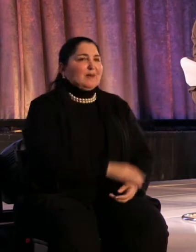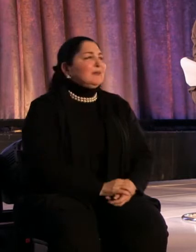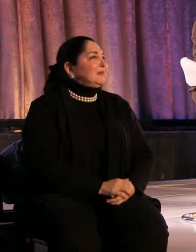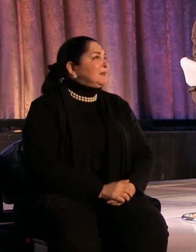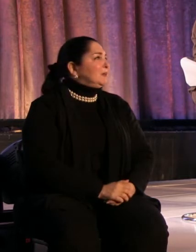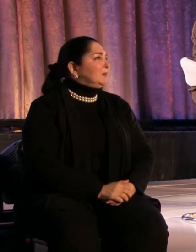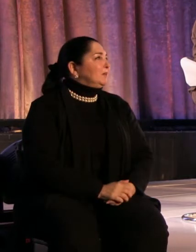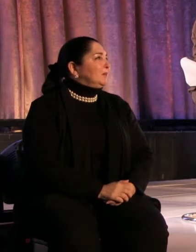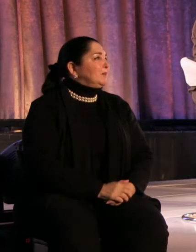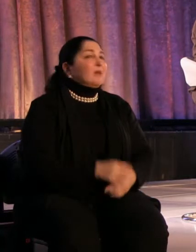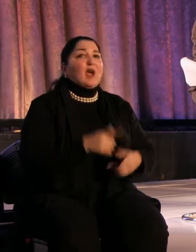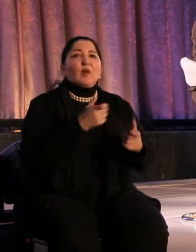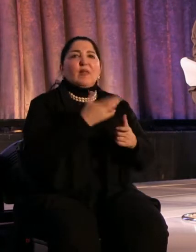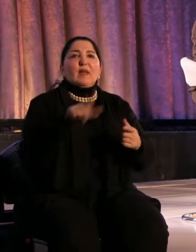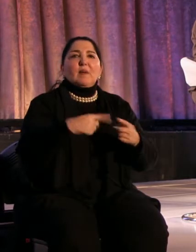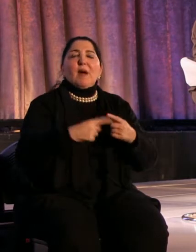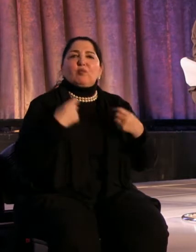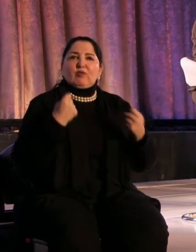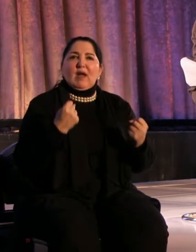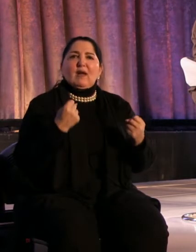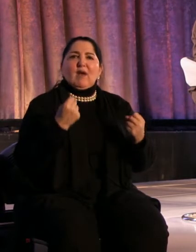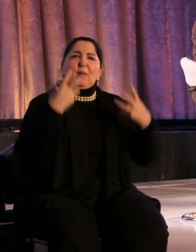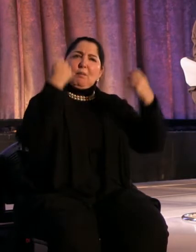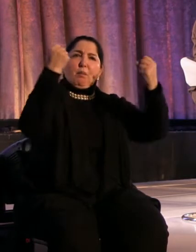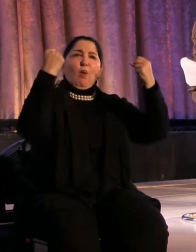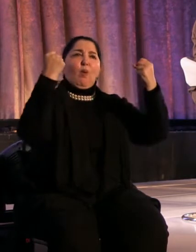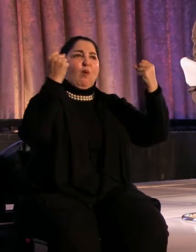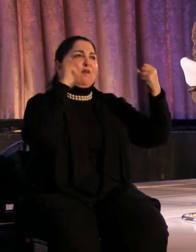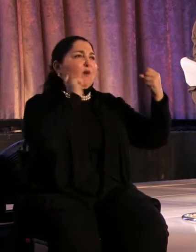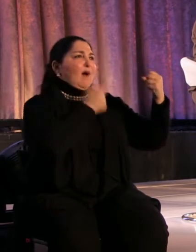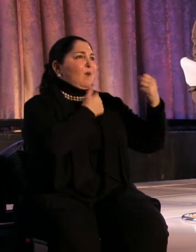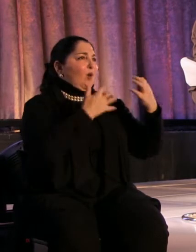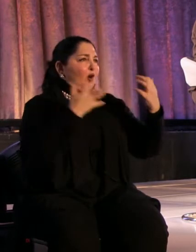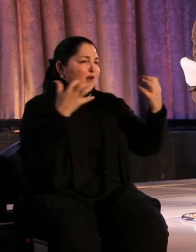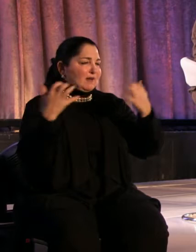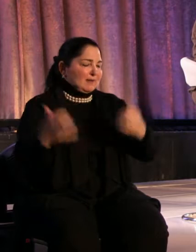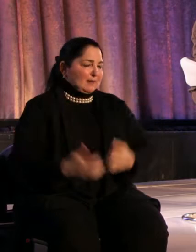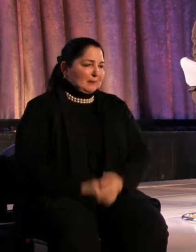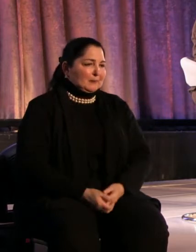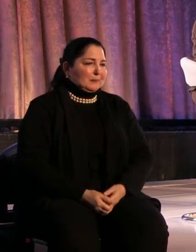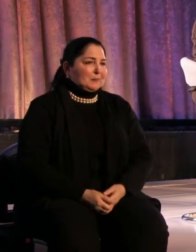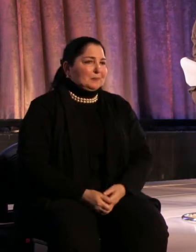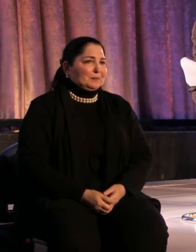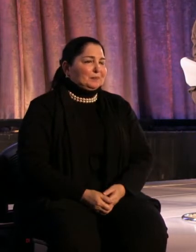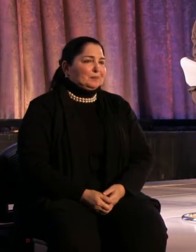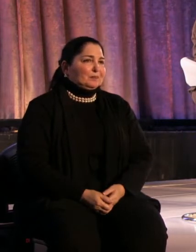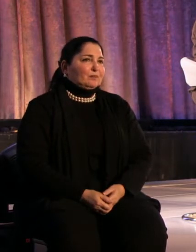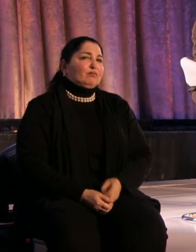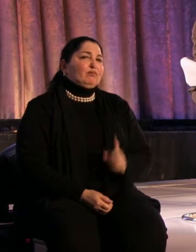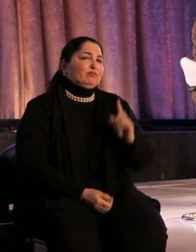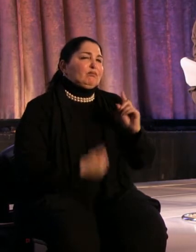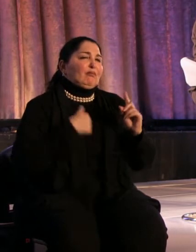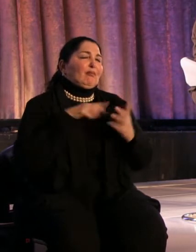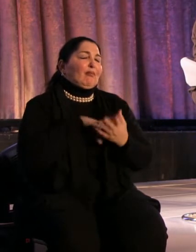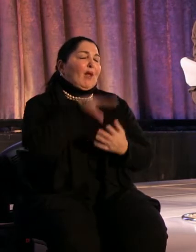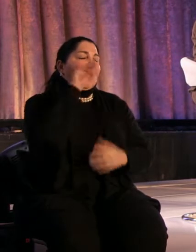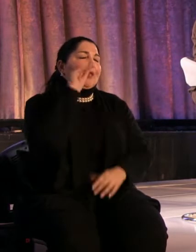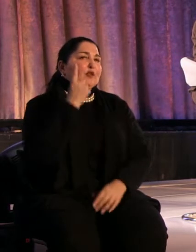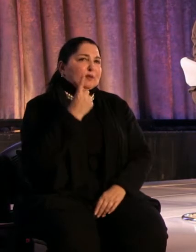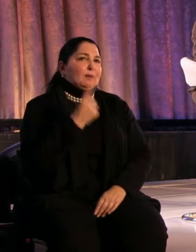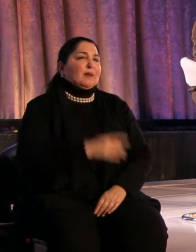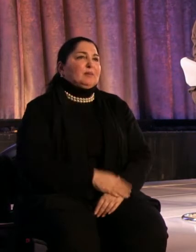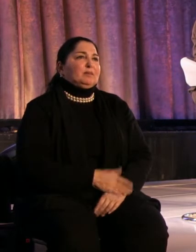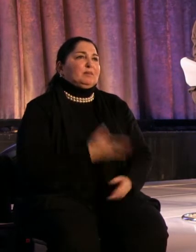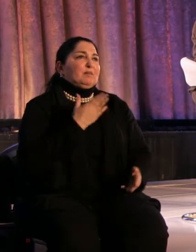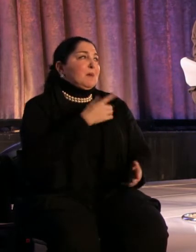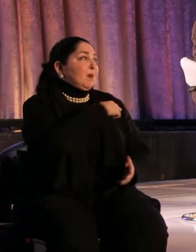about the bravery and the boldness of our audiences. There's something that I learned and perhaps you